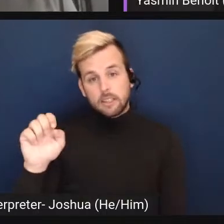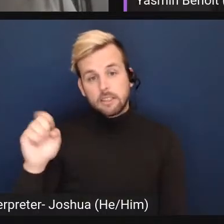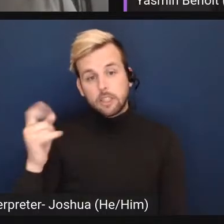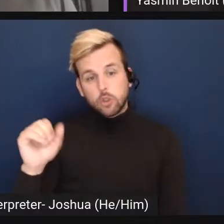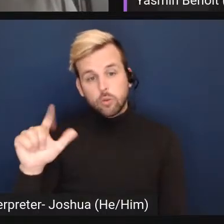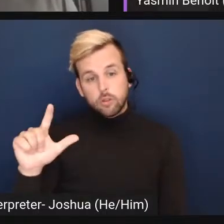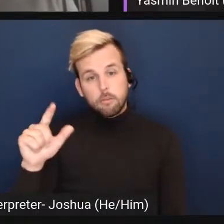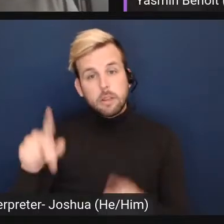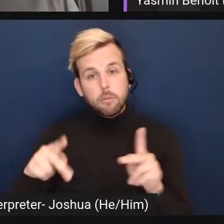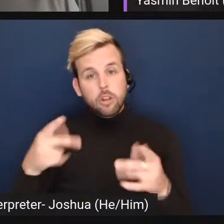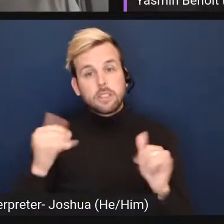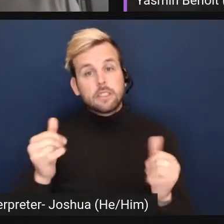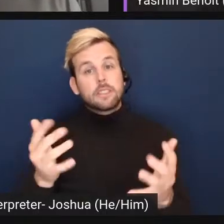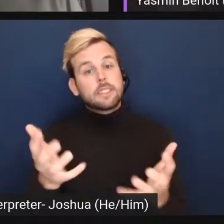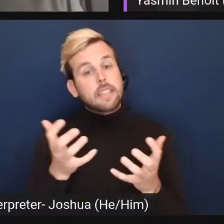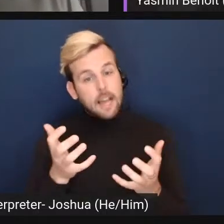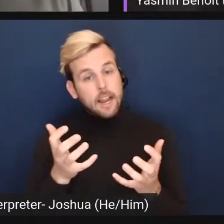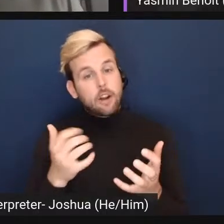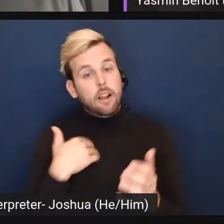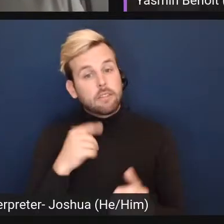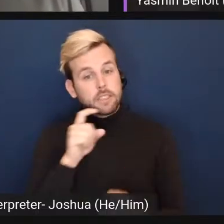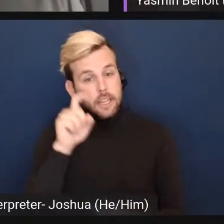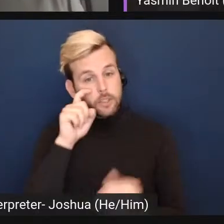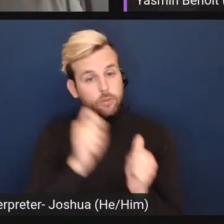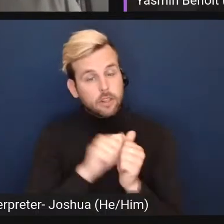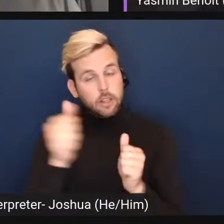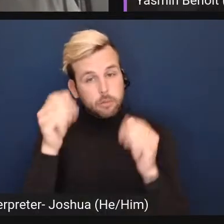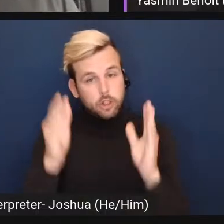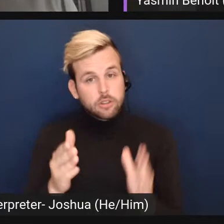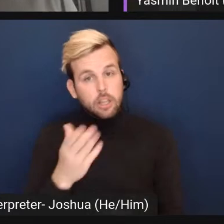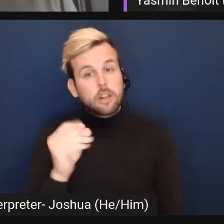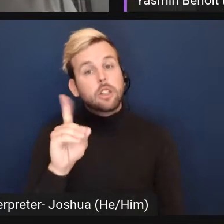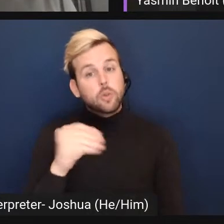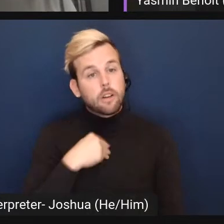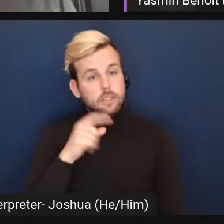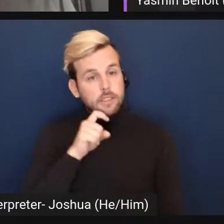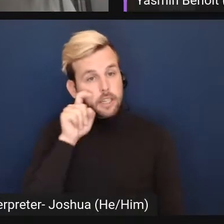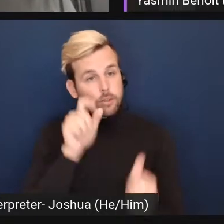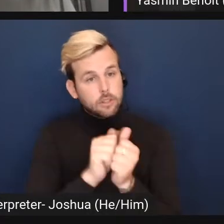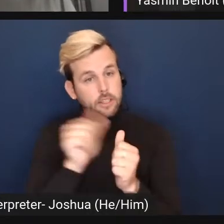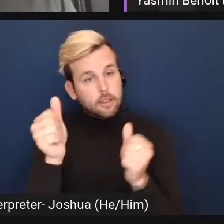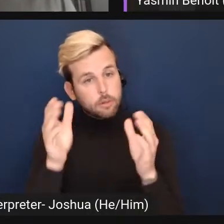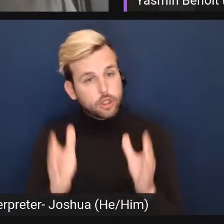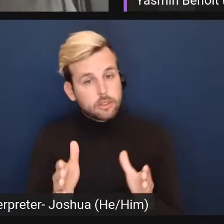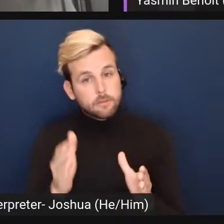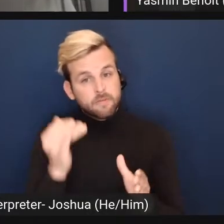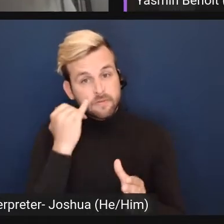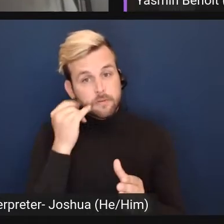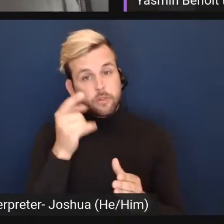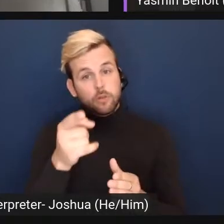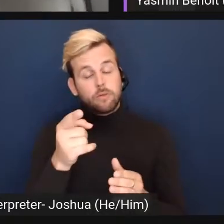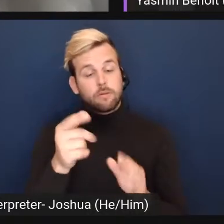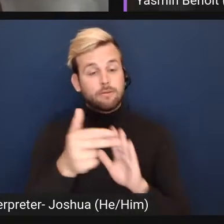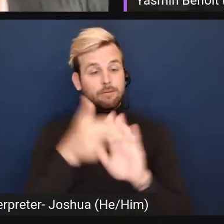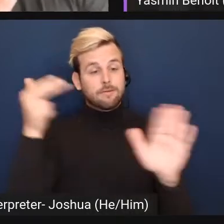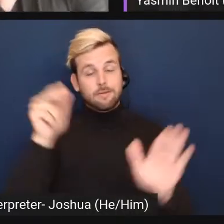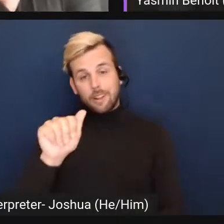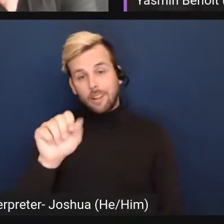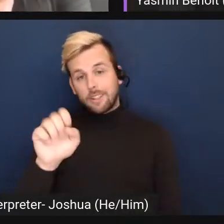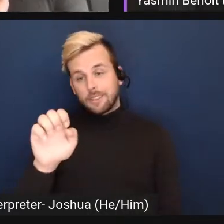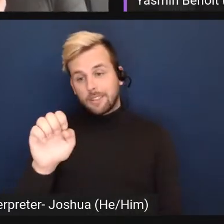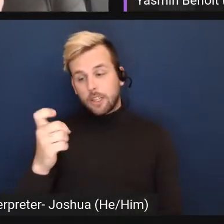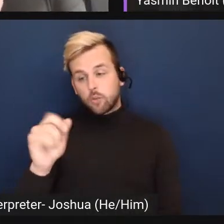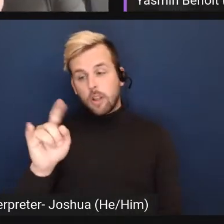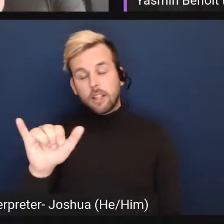still desire to have sex with another person and do have sex with another person. So if you were to define asexuality as